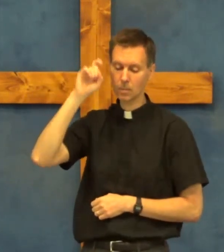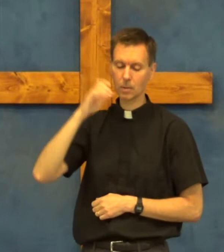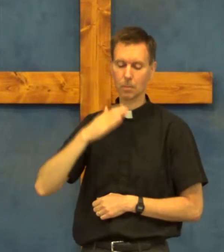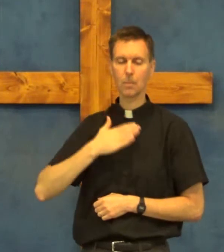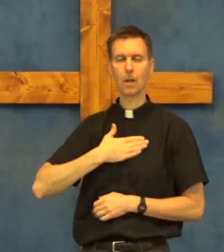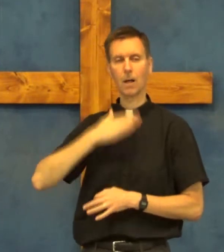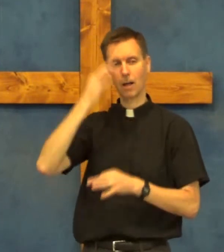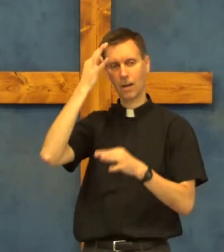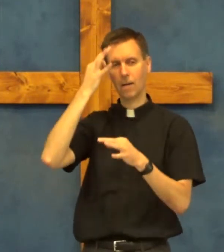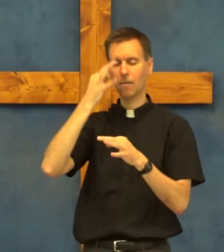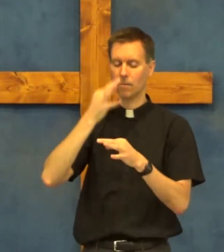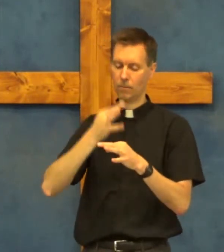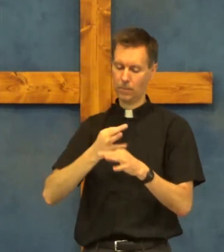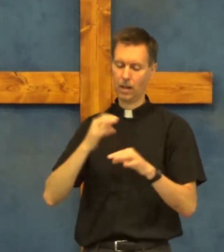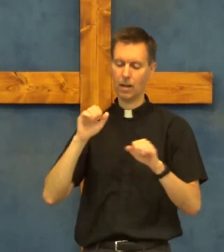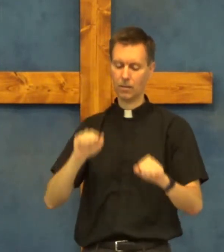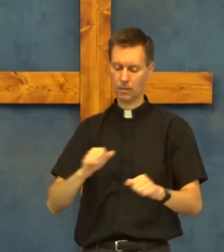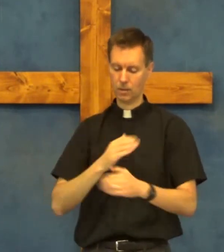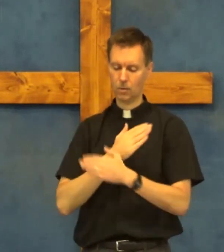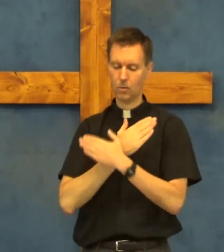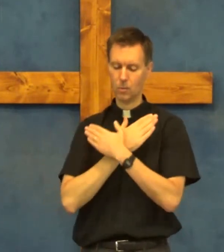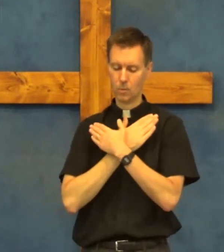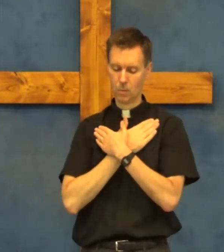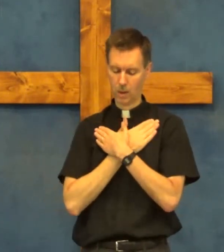faith shall rest secure